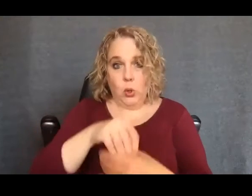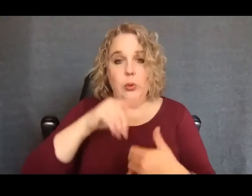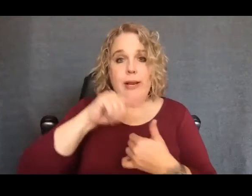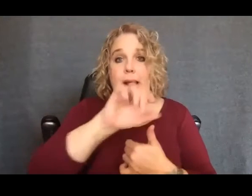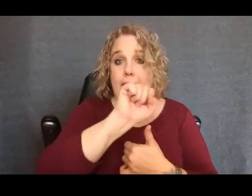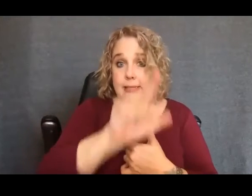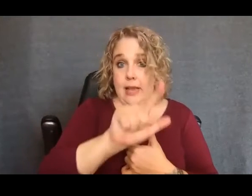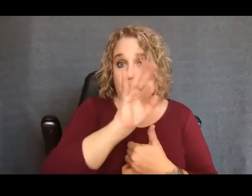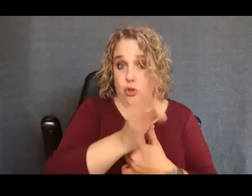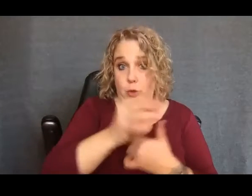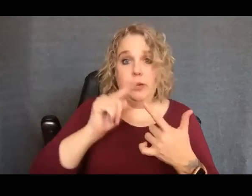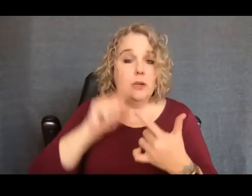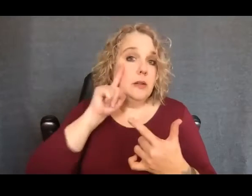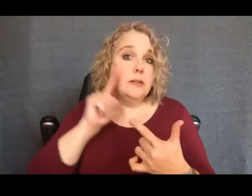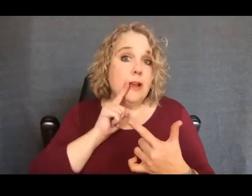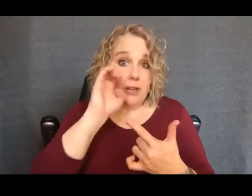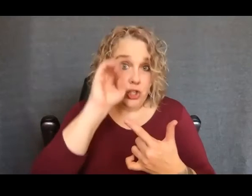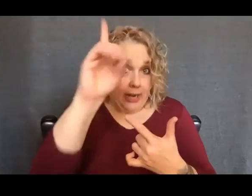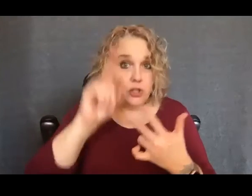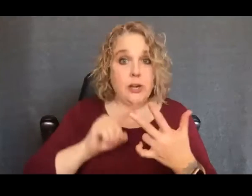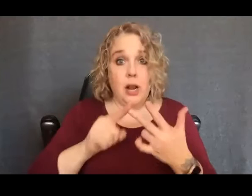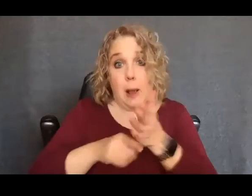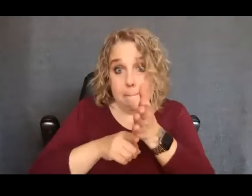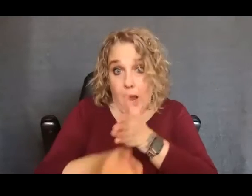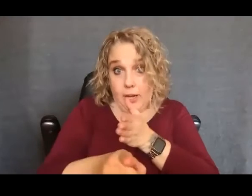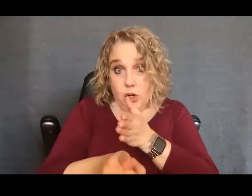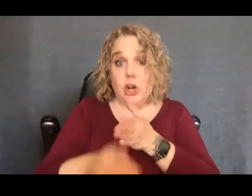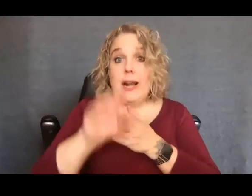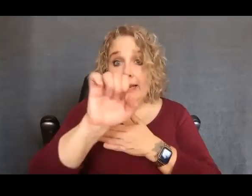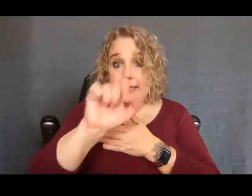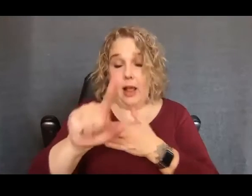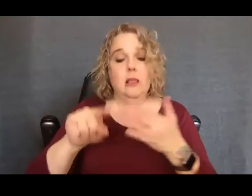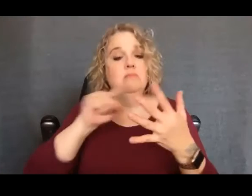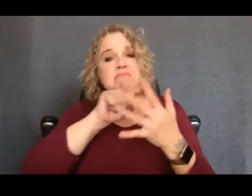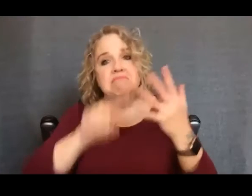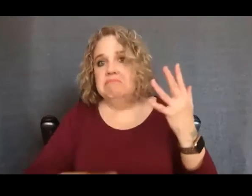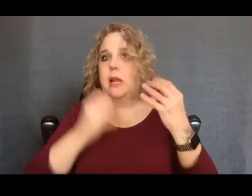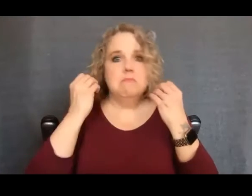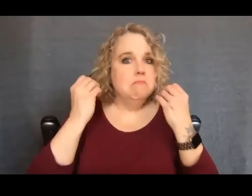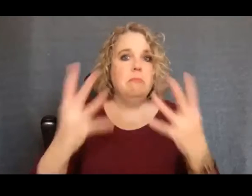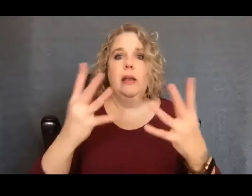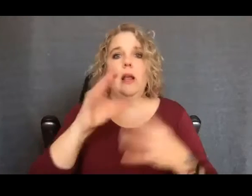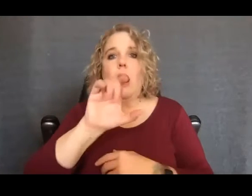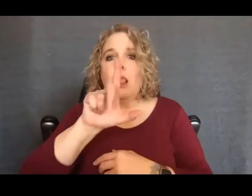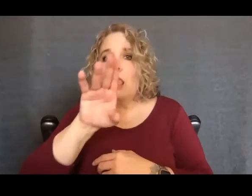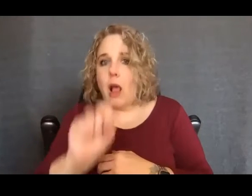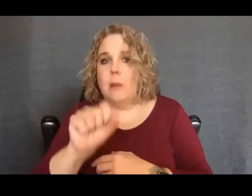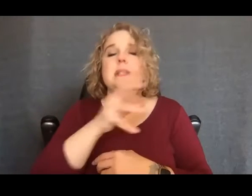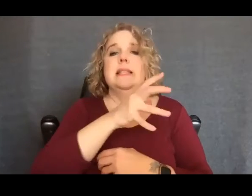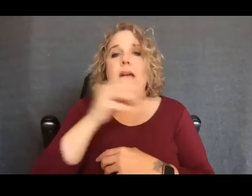deaf education, a minor in ASL, as well as several clubs and organizations focused on deafness